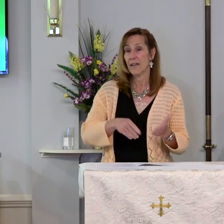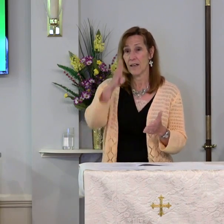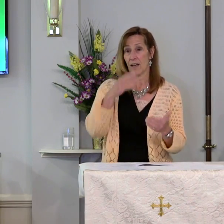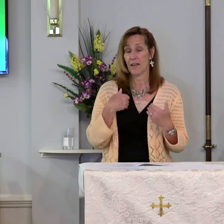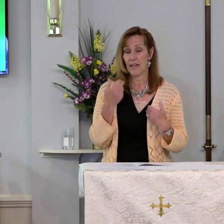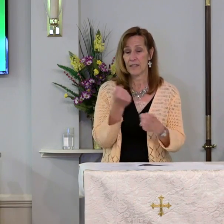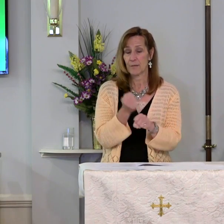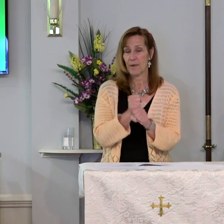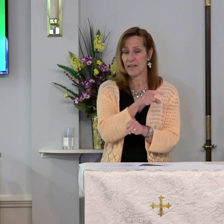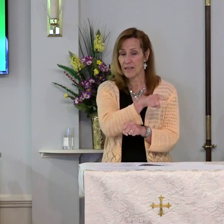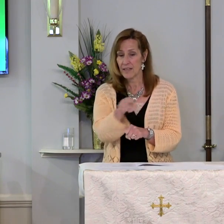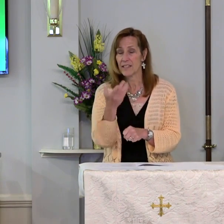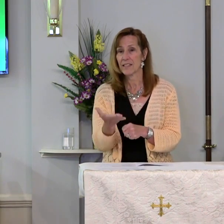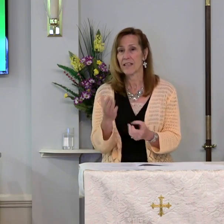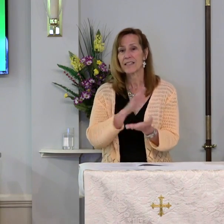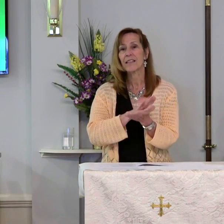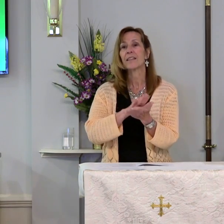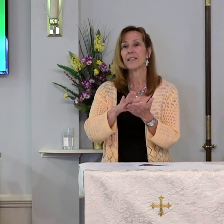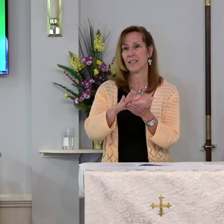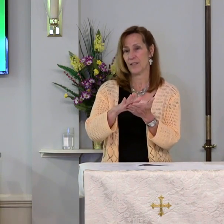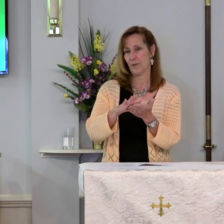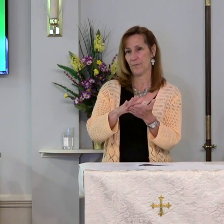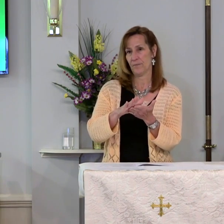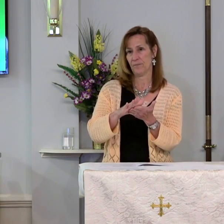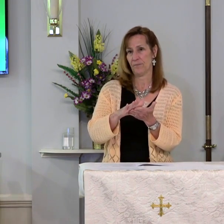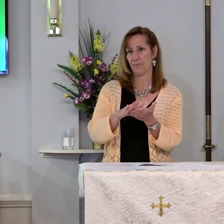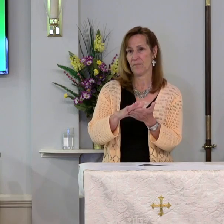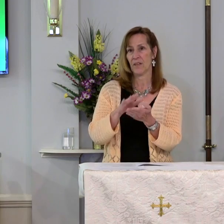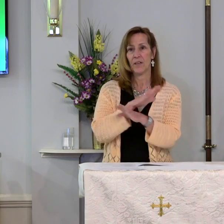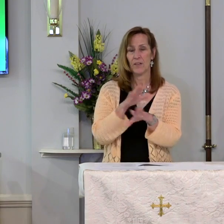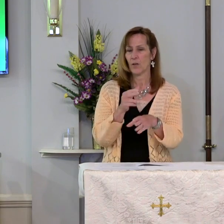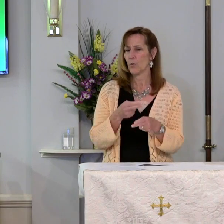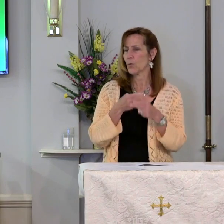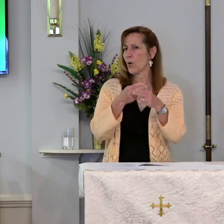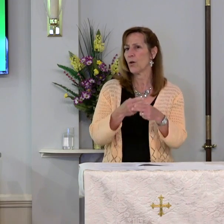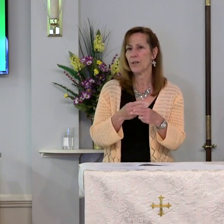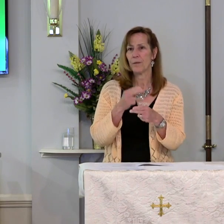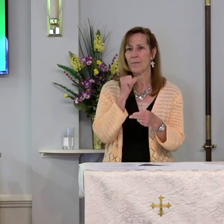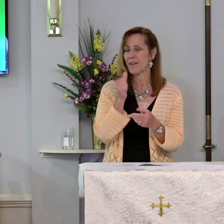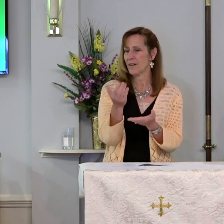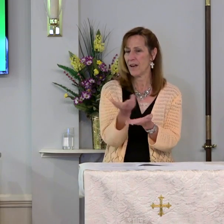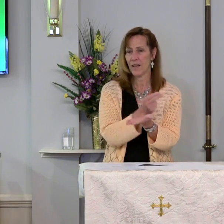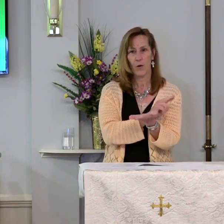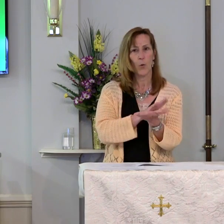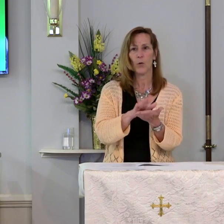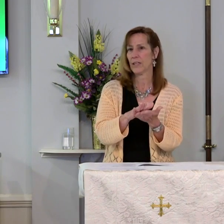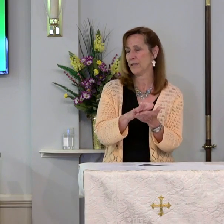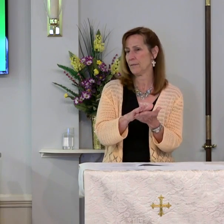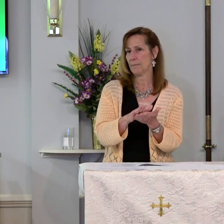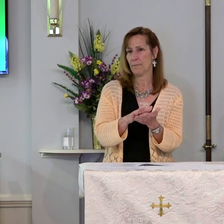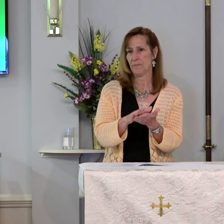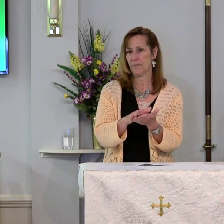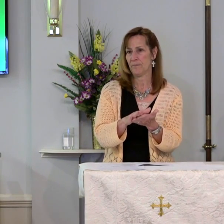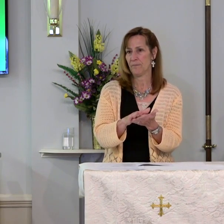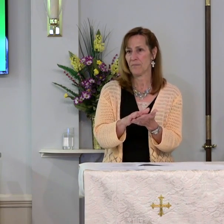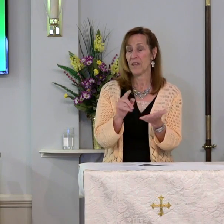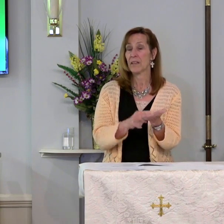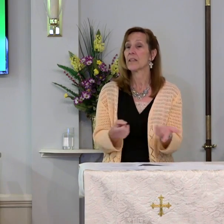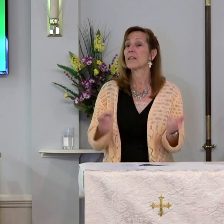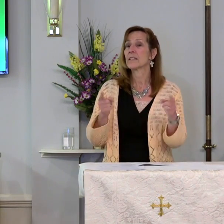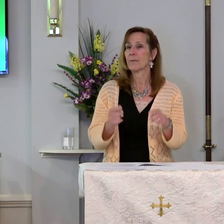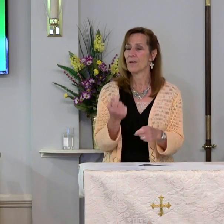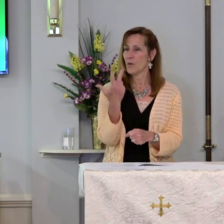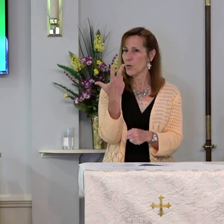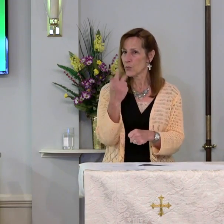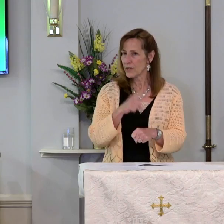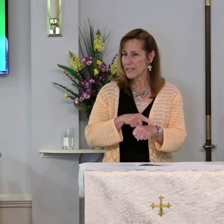has made these things clean. Don't call them unholy. This happened